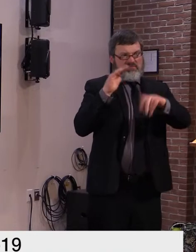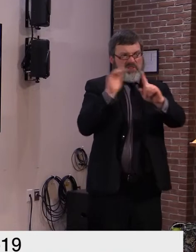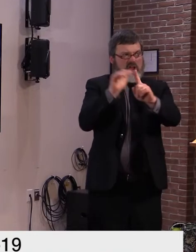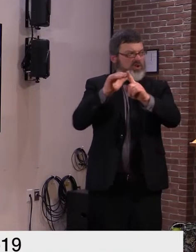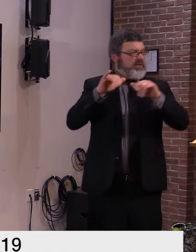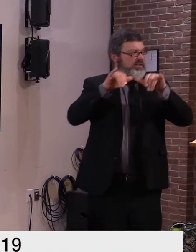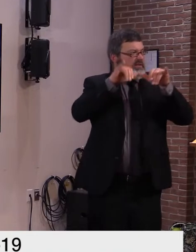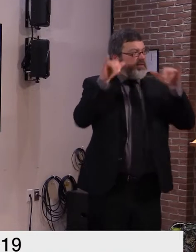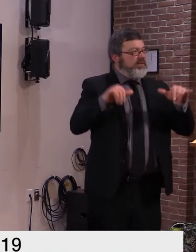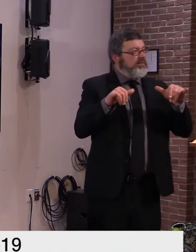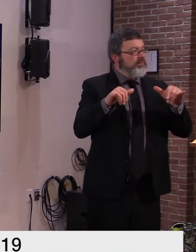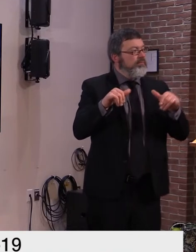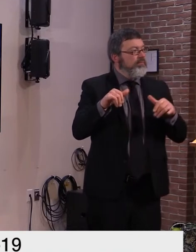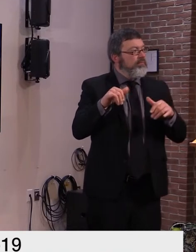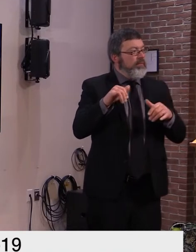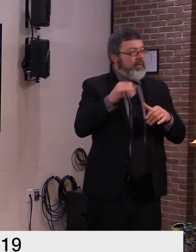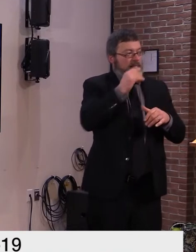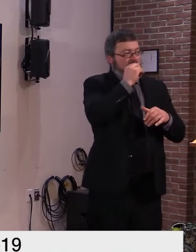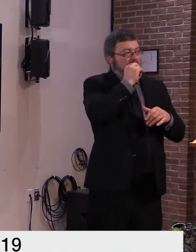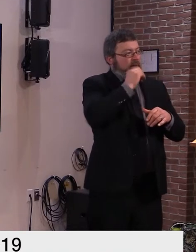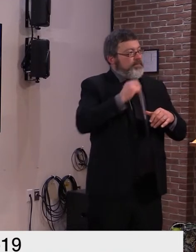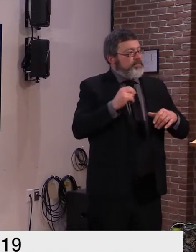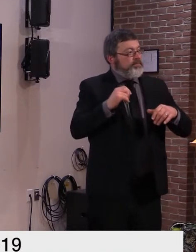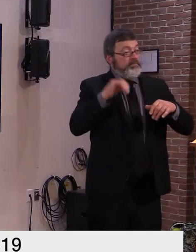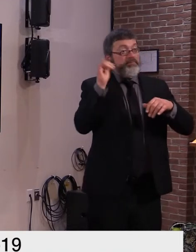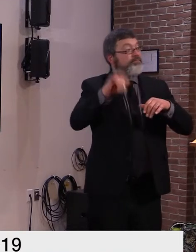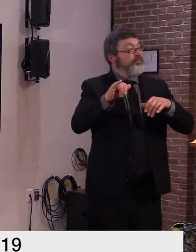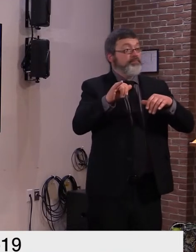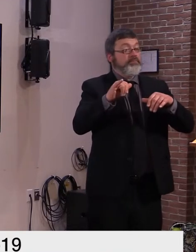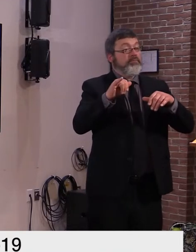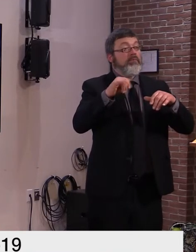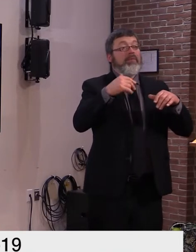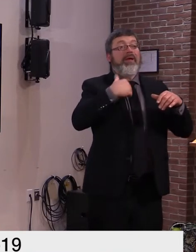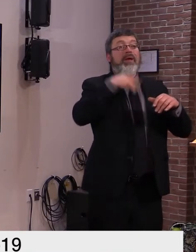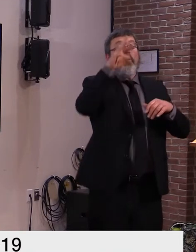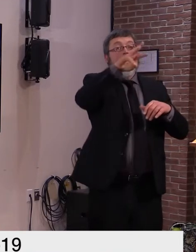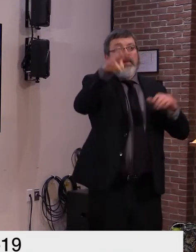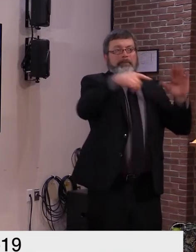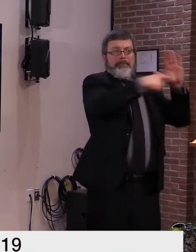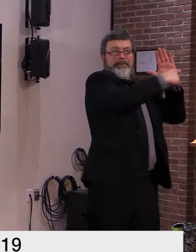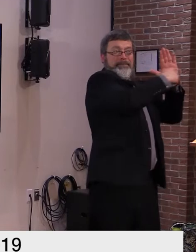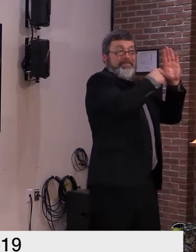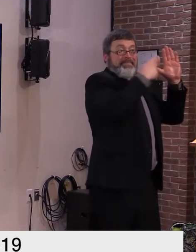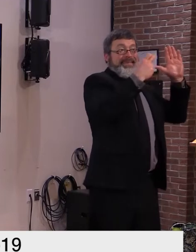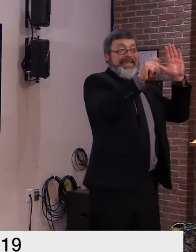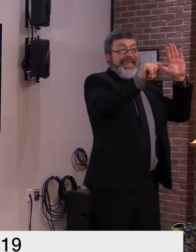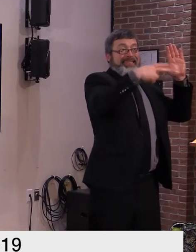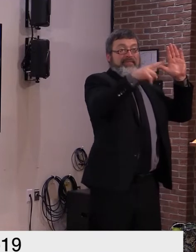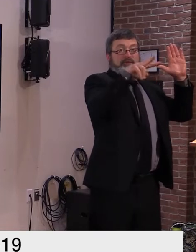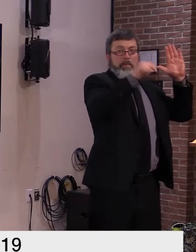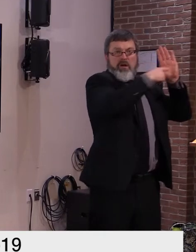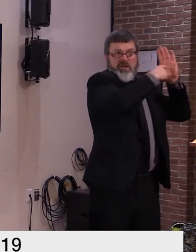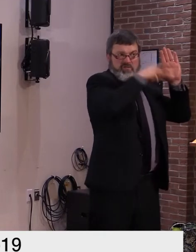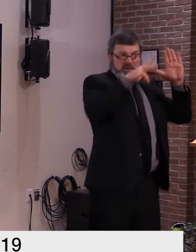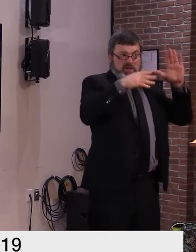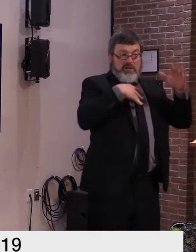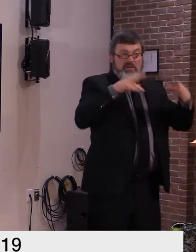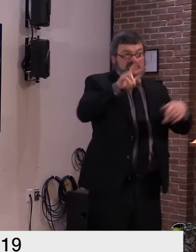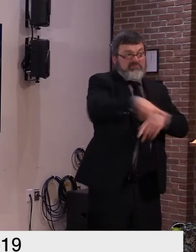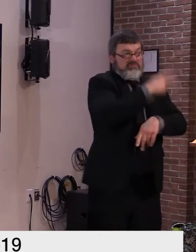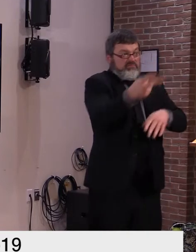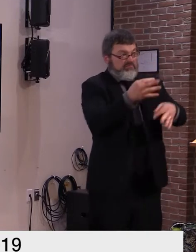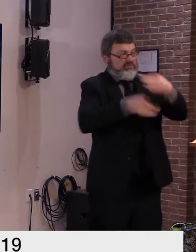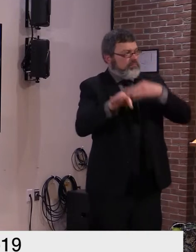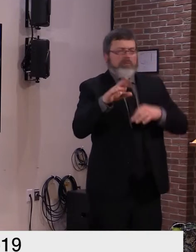information pages like health vermont.gov accd.vermont.gov and vem.vermont.gov